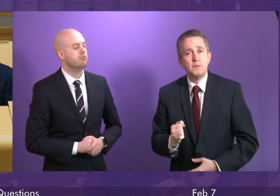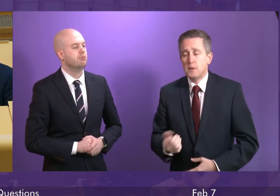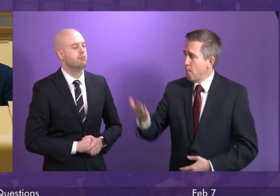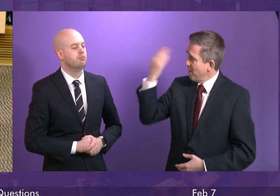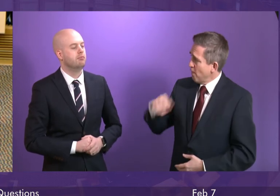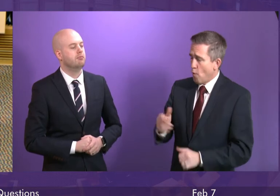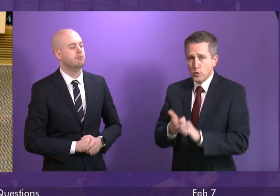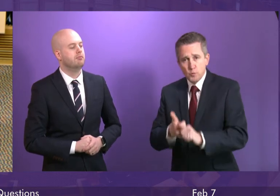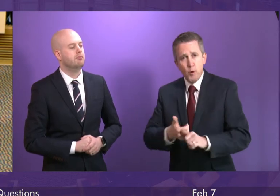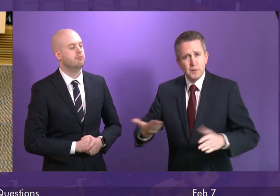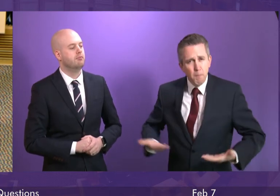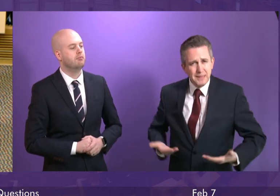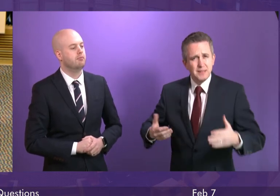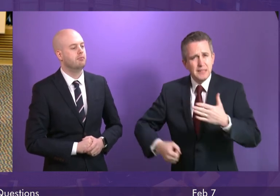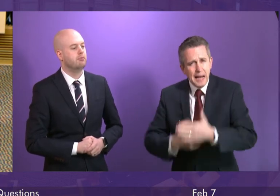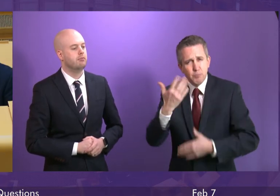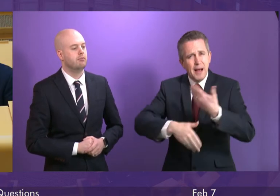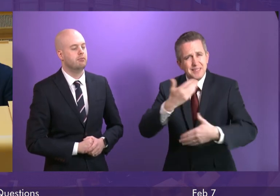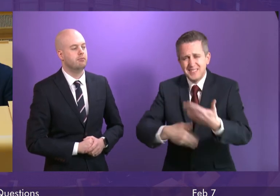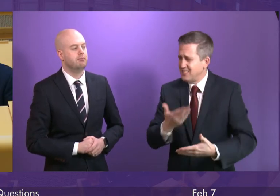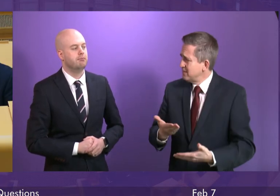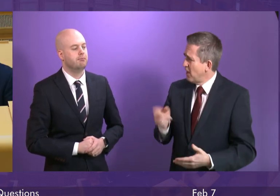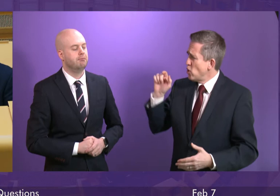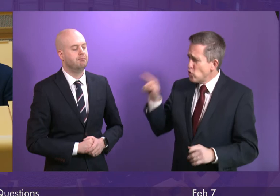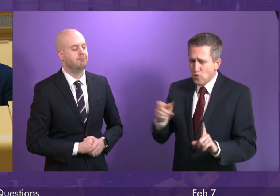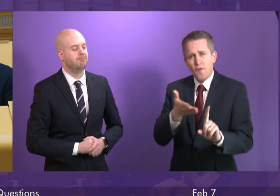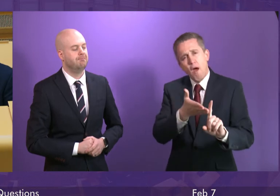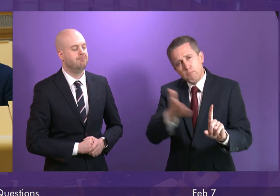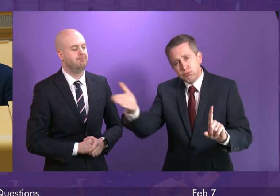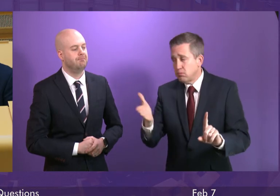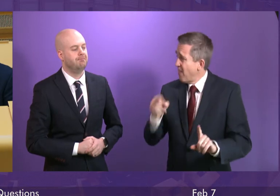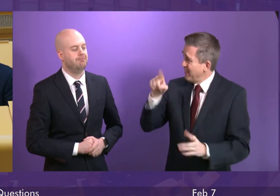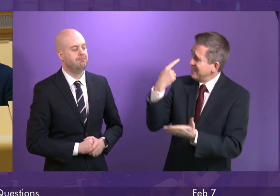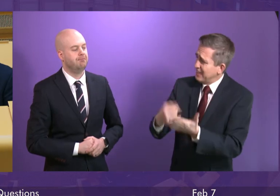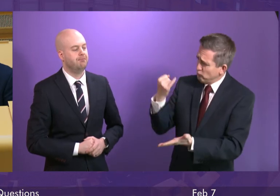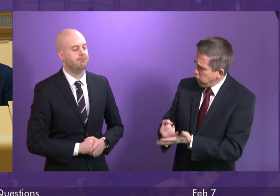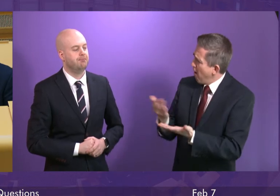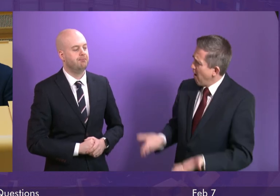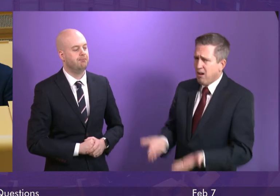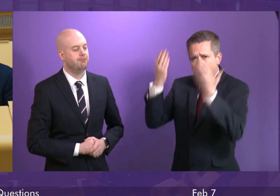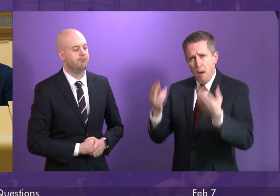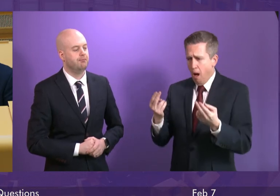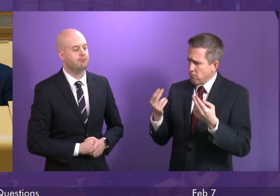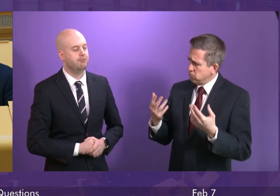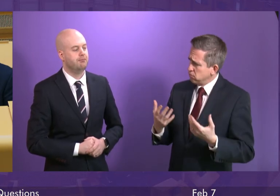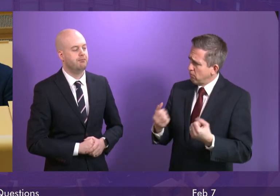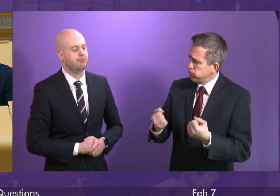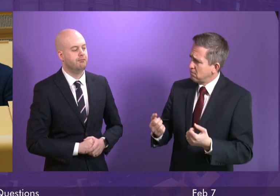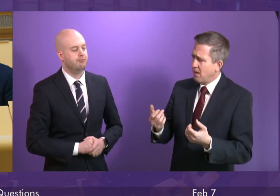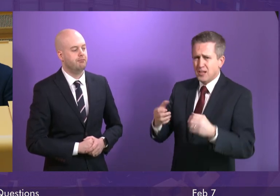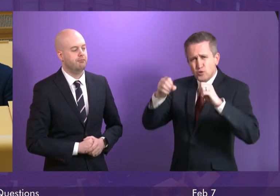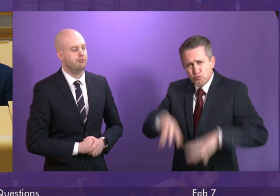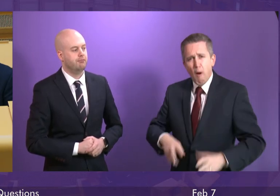voice of enterprise. Isn't it time he admitted he got this wrong? Come on man, simply drop this unwanted and